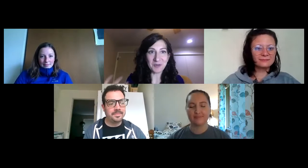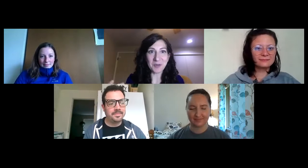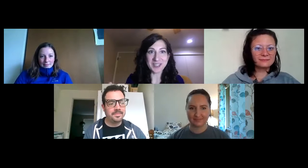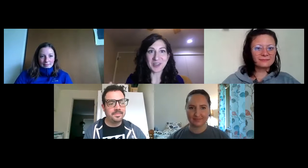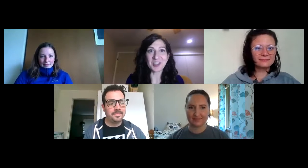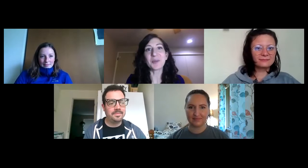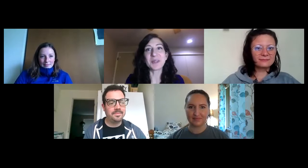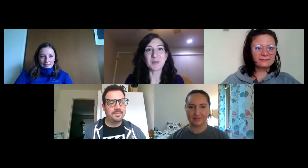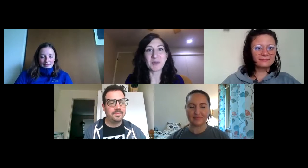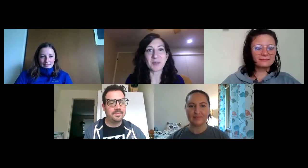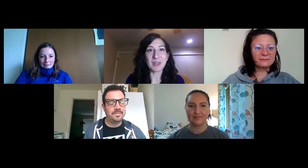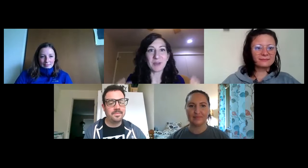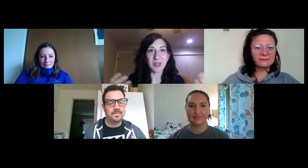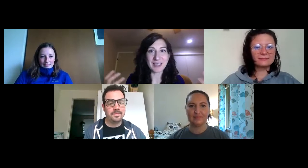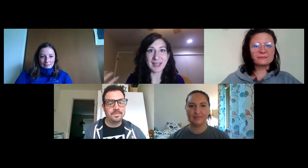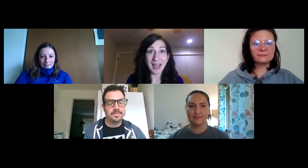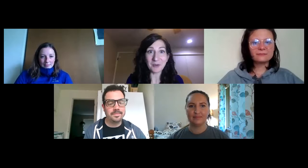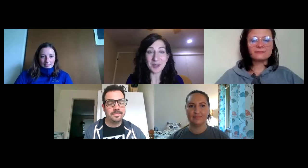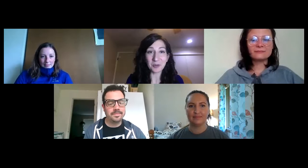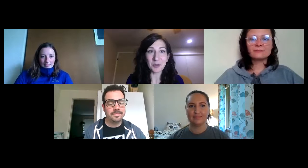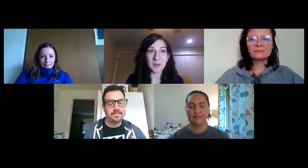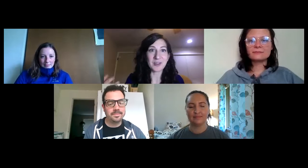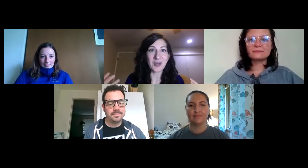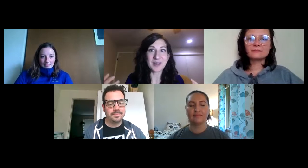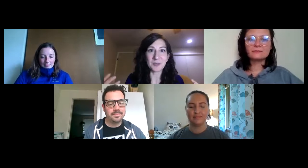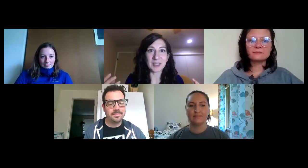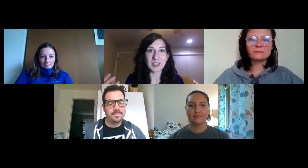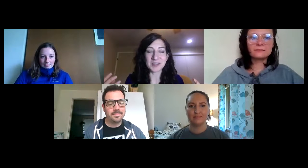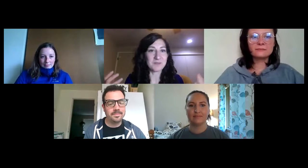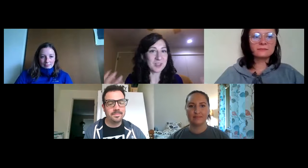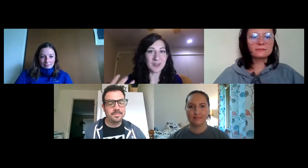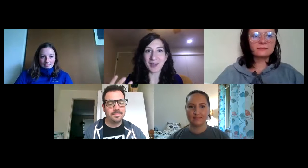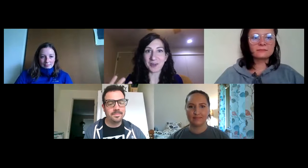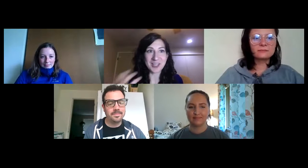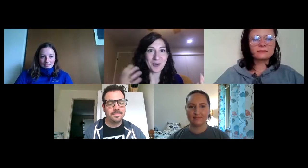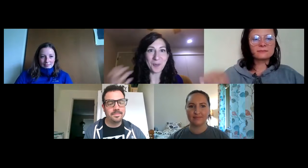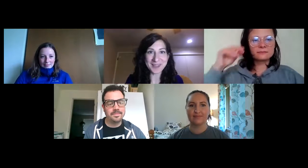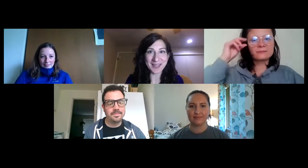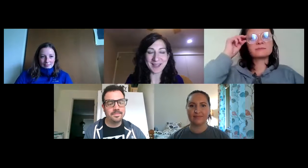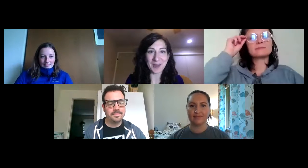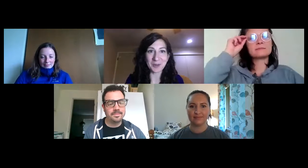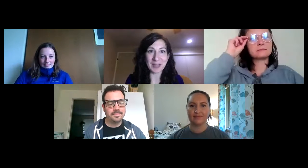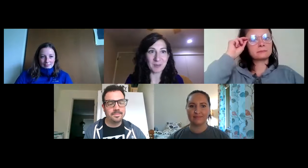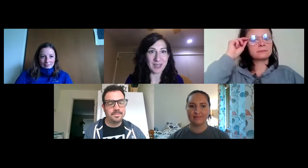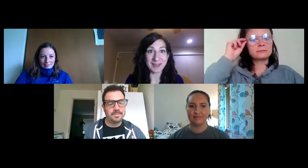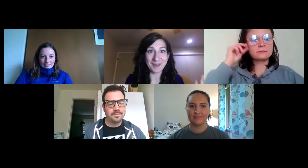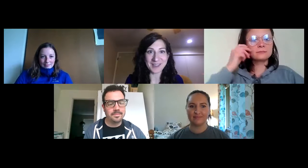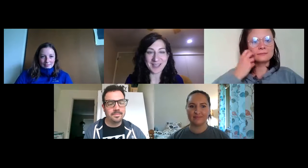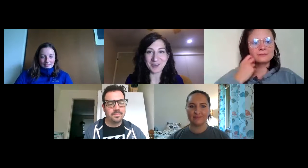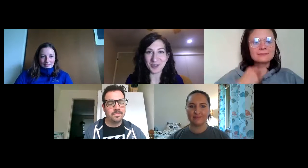focusing on each other, but this one's really about trying to connect with the group and trying to really just feel the energy, almost like the other game we played counting to 10 too,